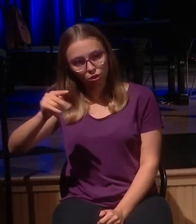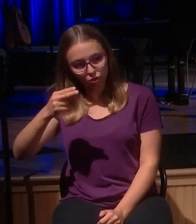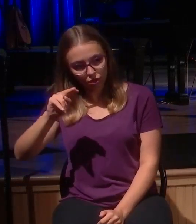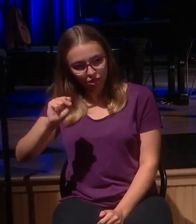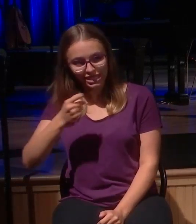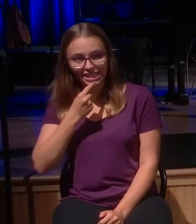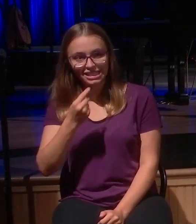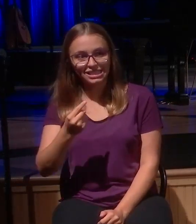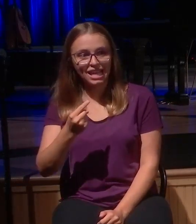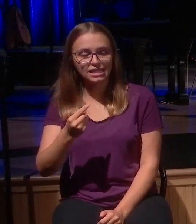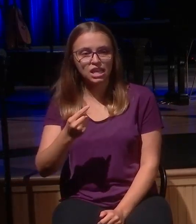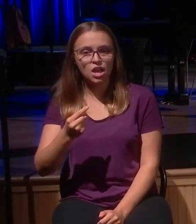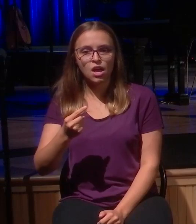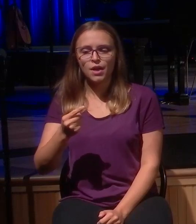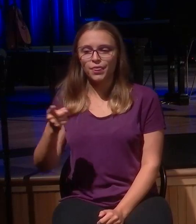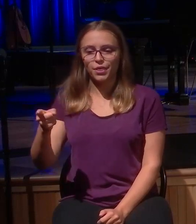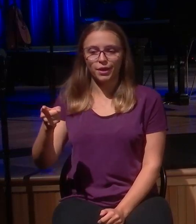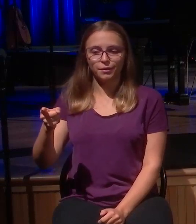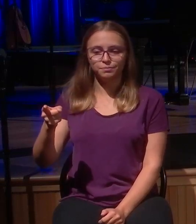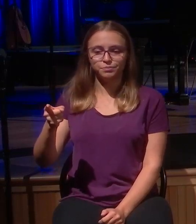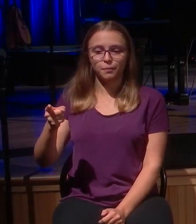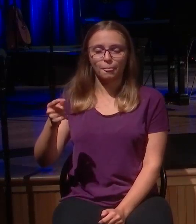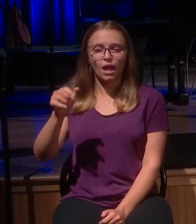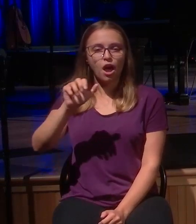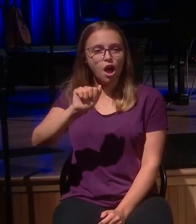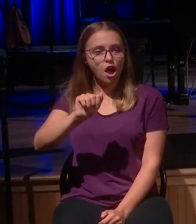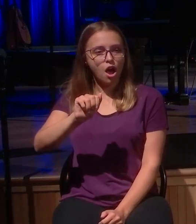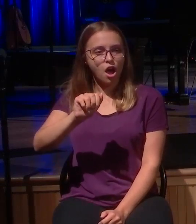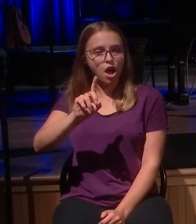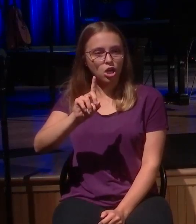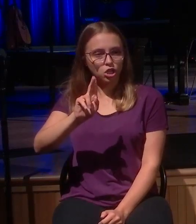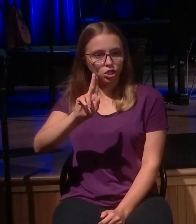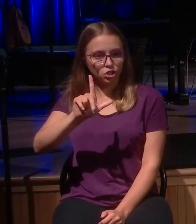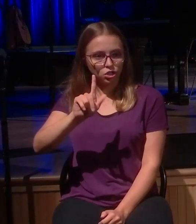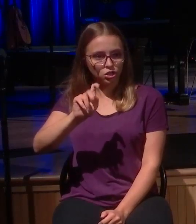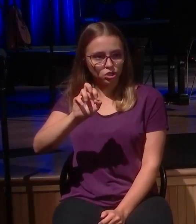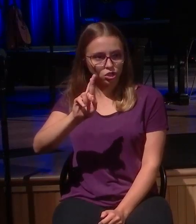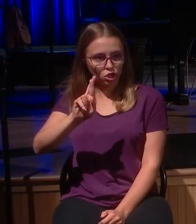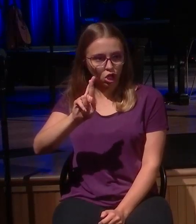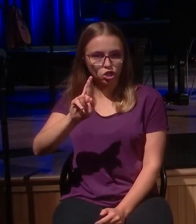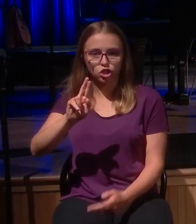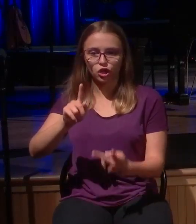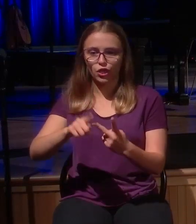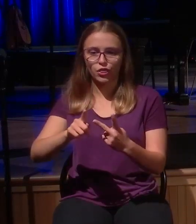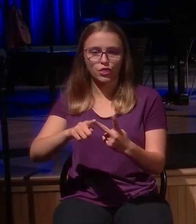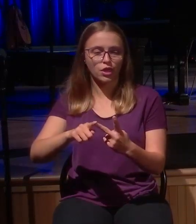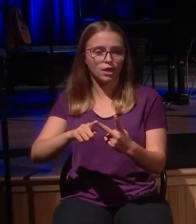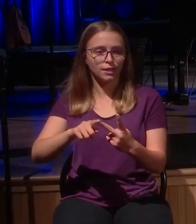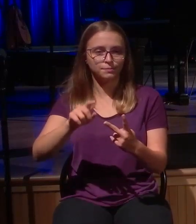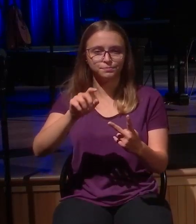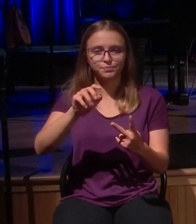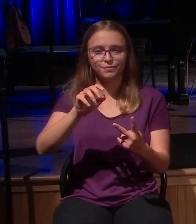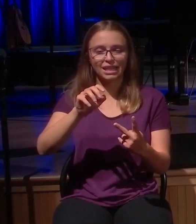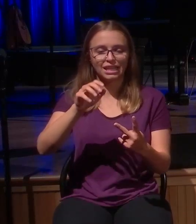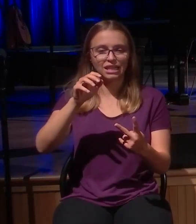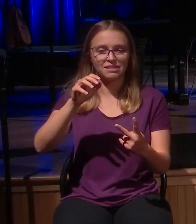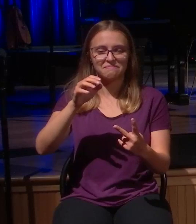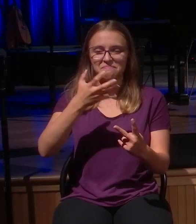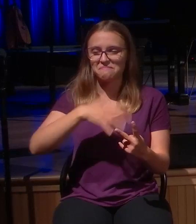immoral, the idolater, the adulterer, the grumbler, the complainer, the this, the that. Nine separate sins in the midst of all those.